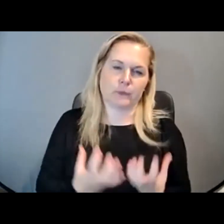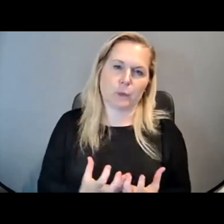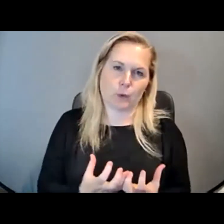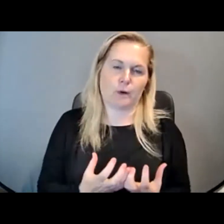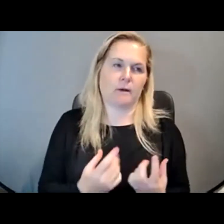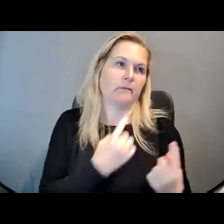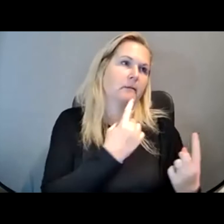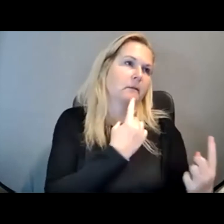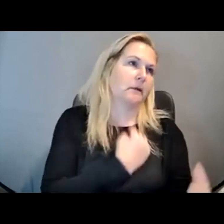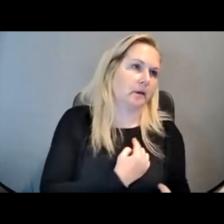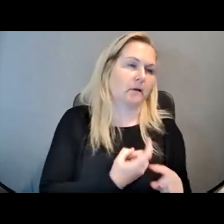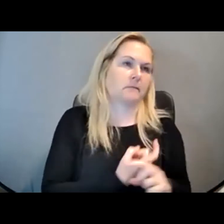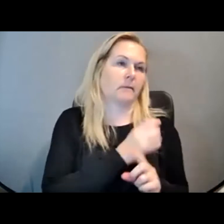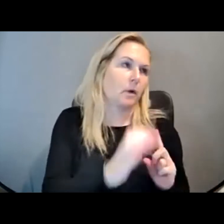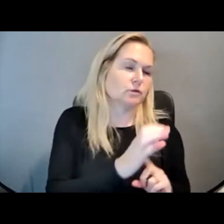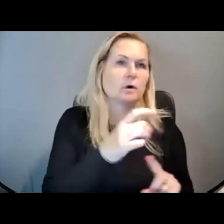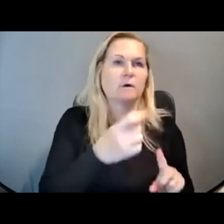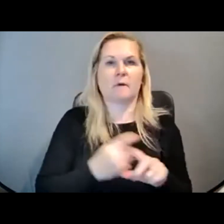culture or our genes.